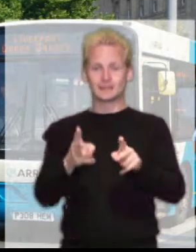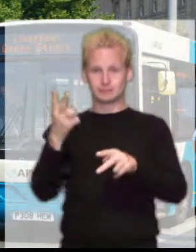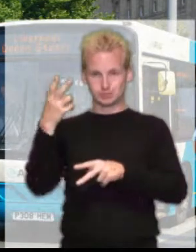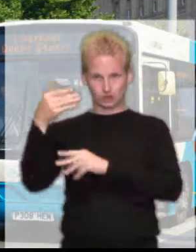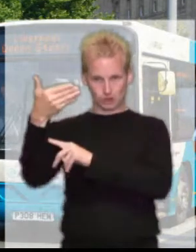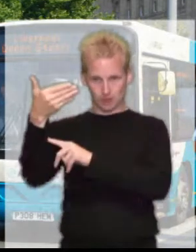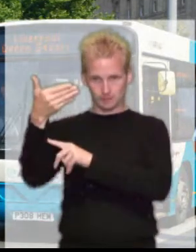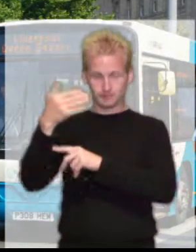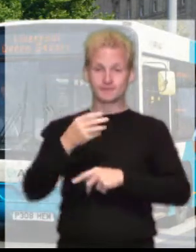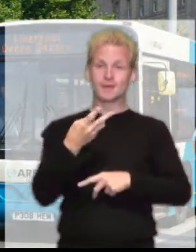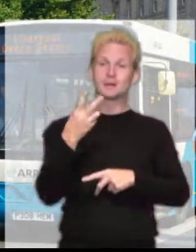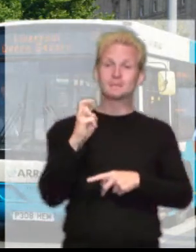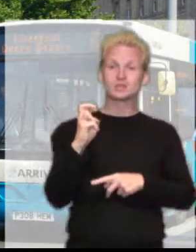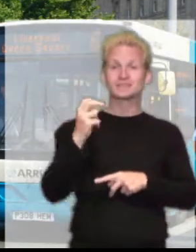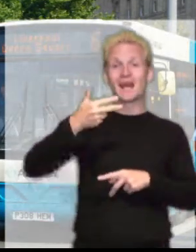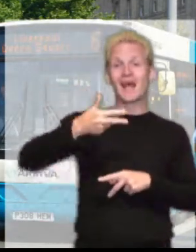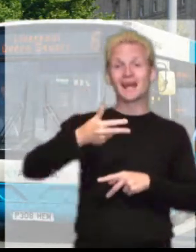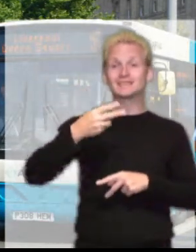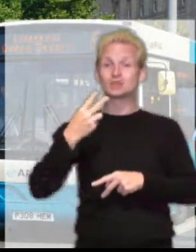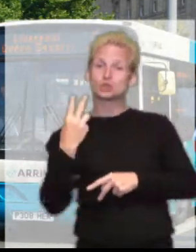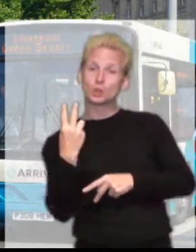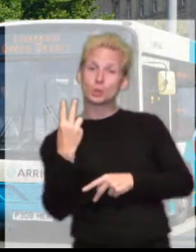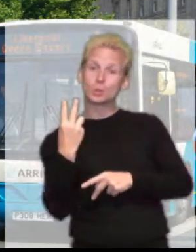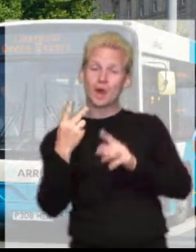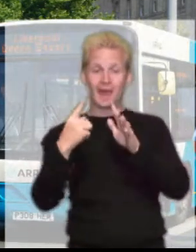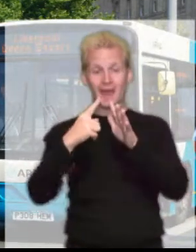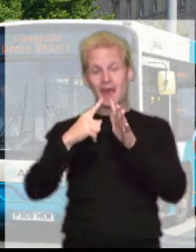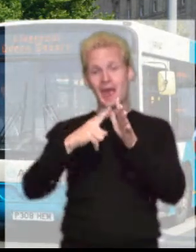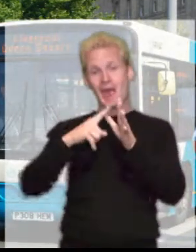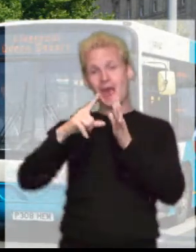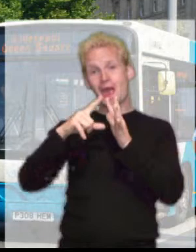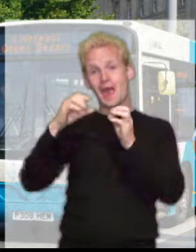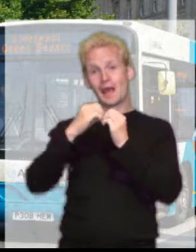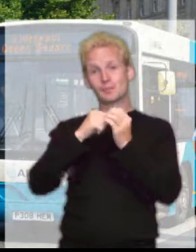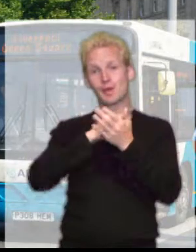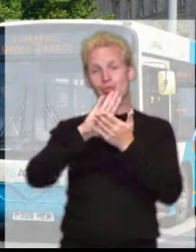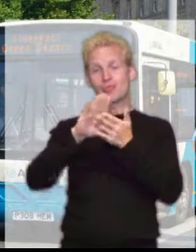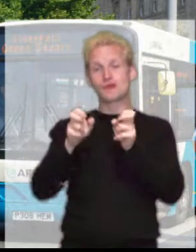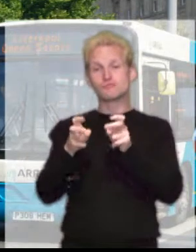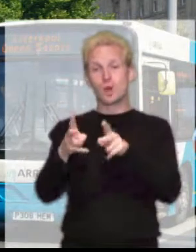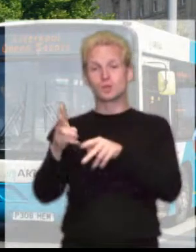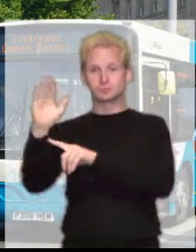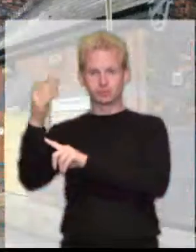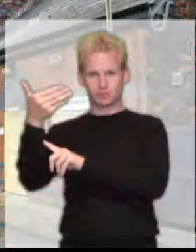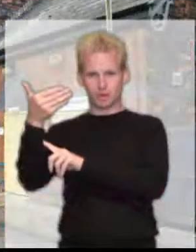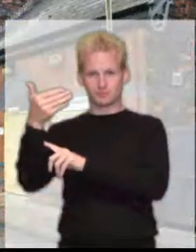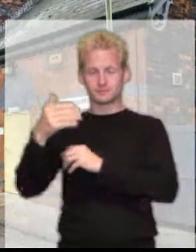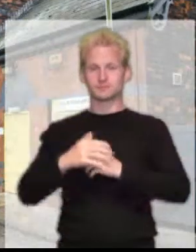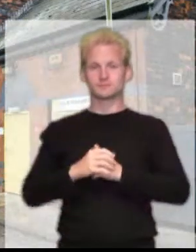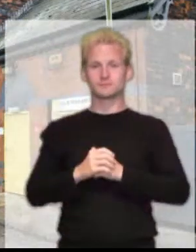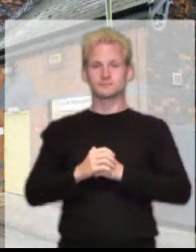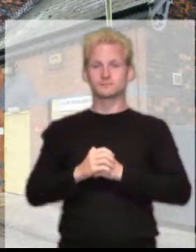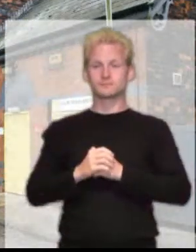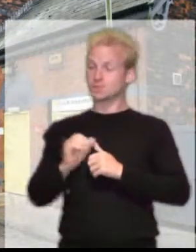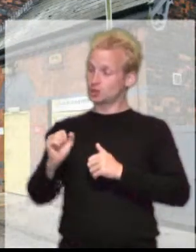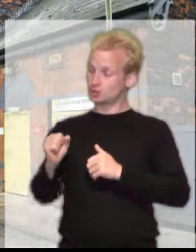Bus 82 stopping at Egberth Road bus stop. By train.